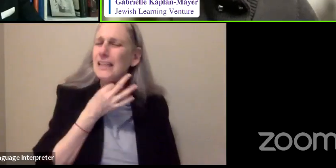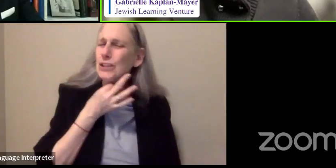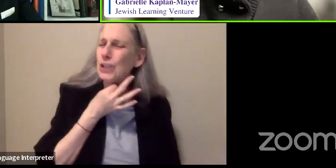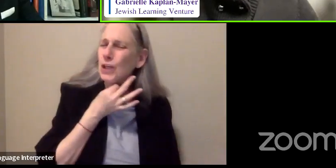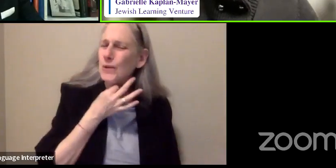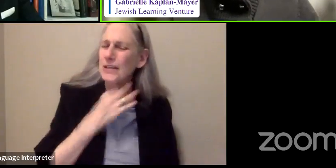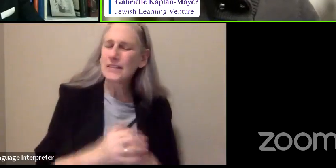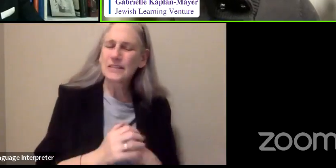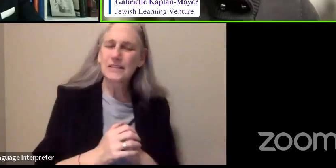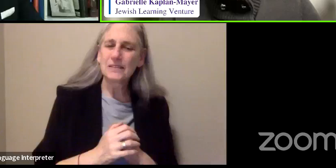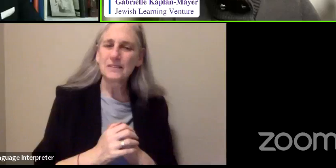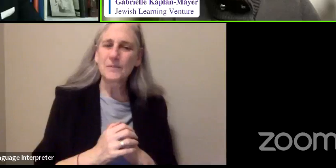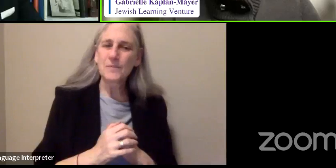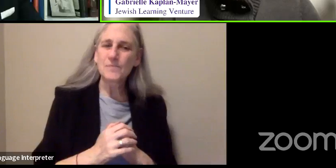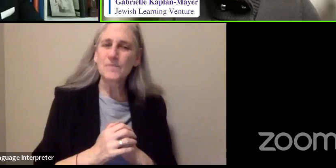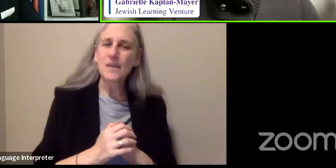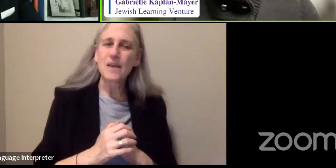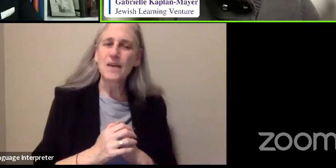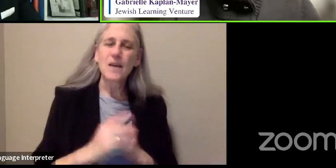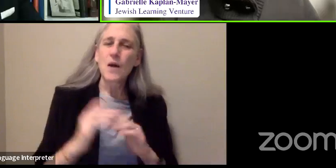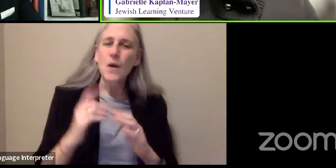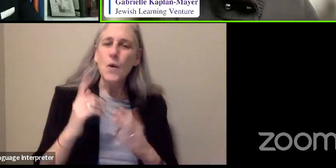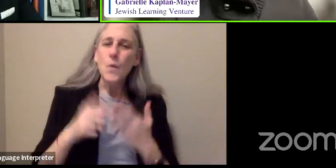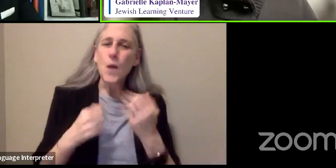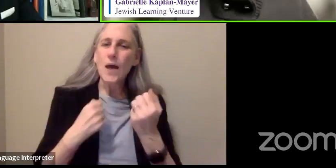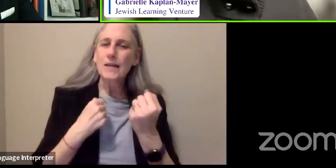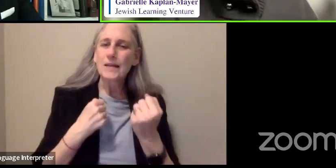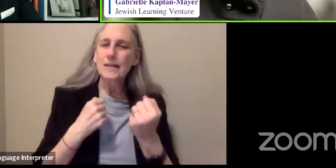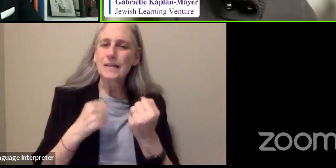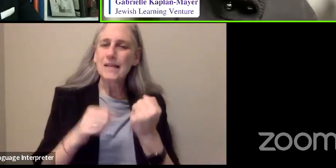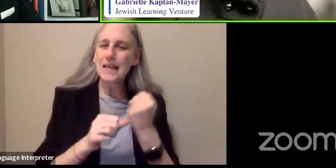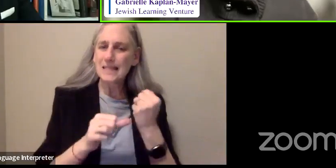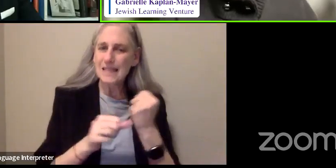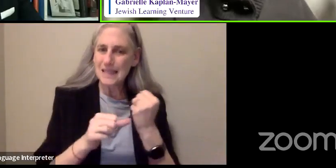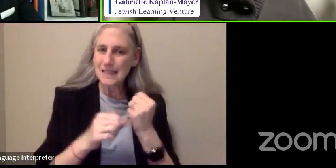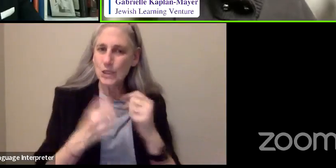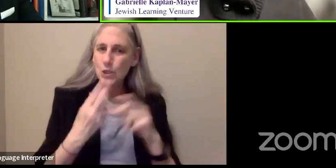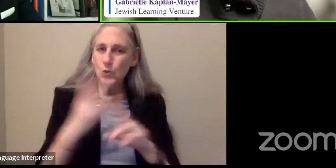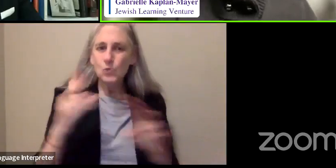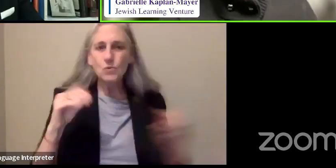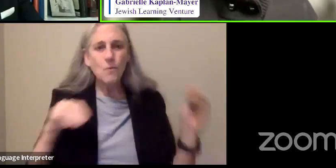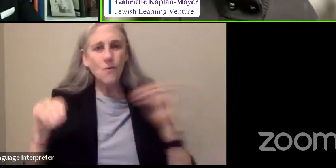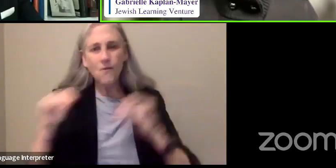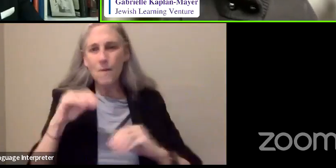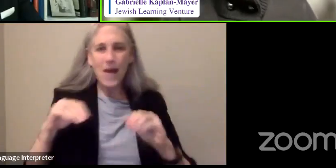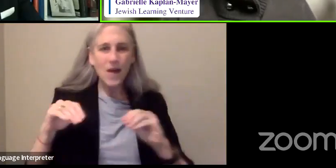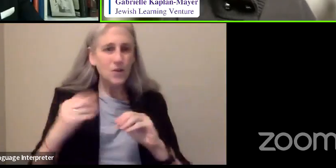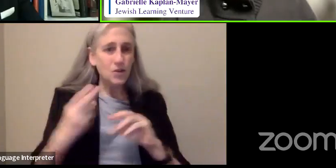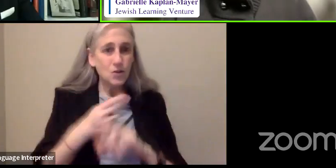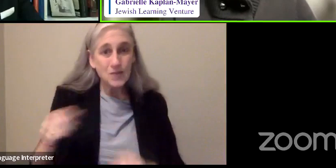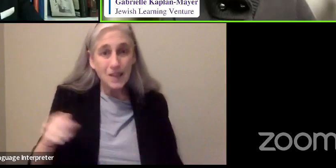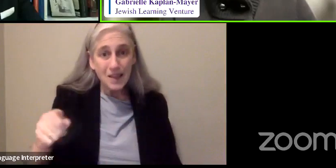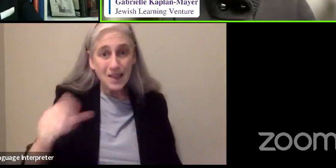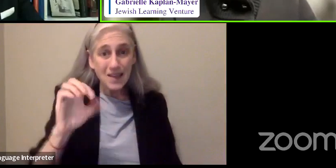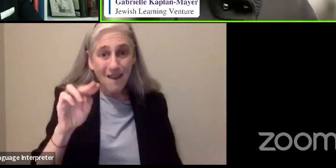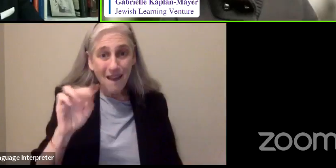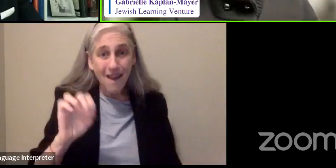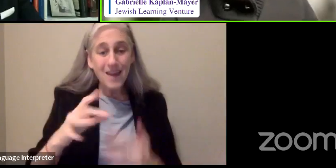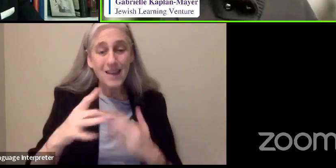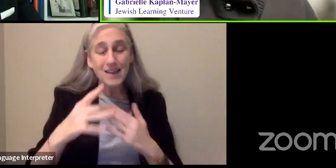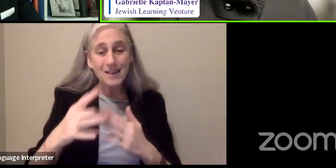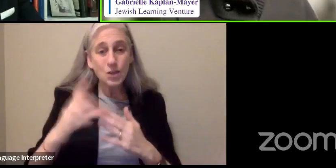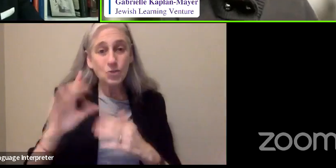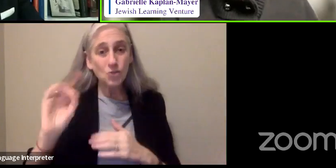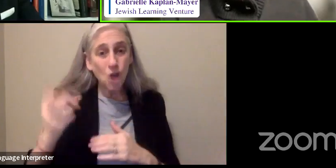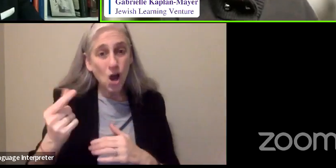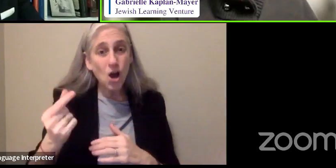Greenberg, about what assistance you use when you're just moving about. Do you use a cane, a guide dog, or